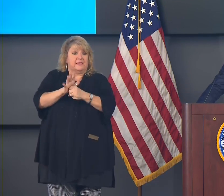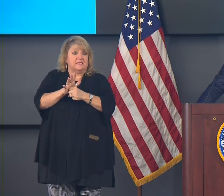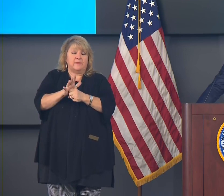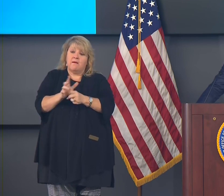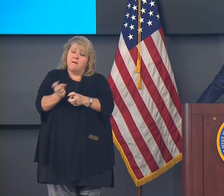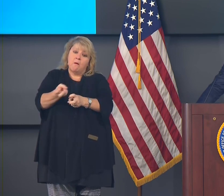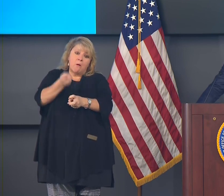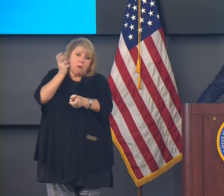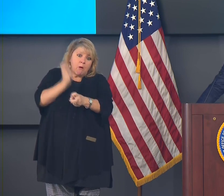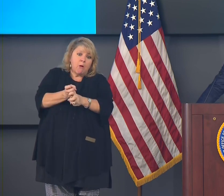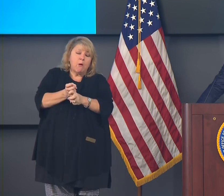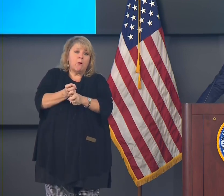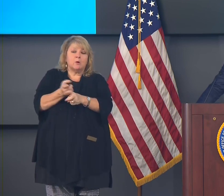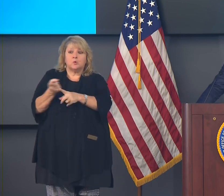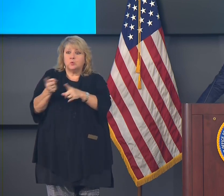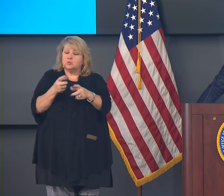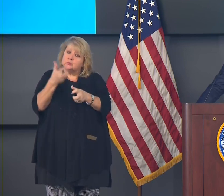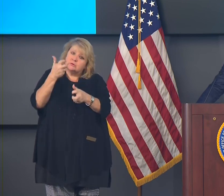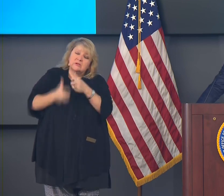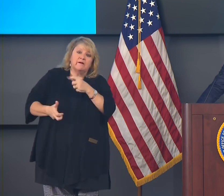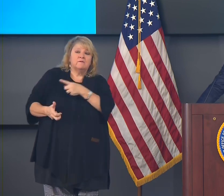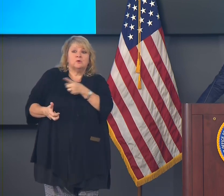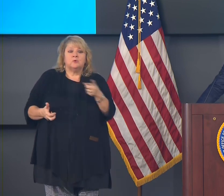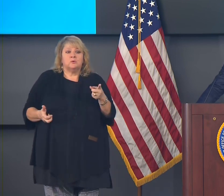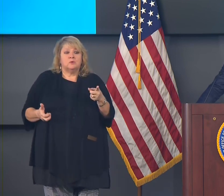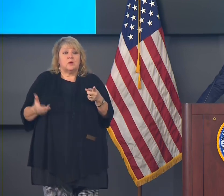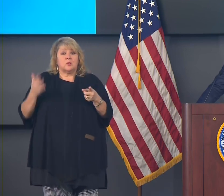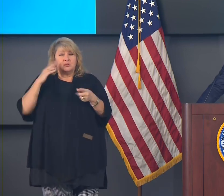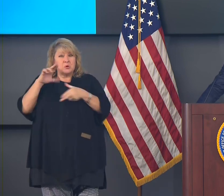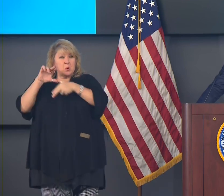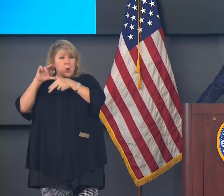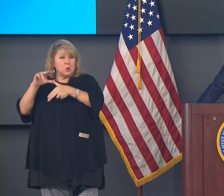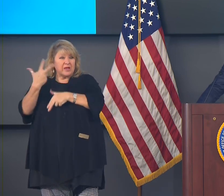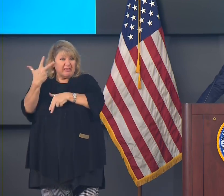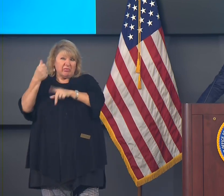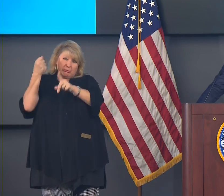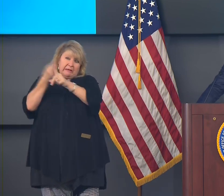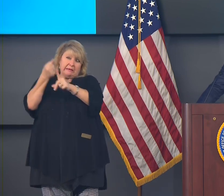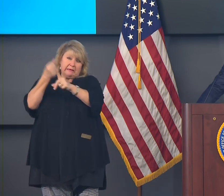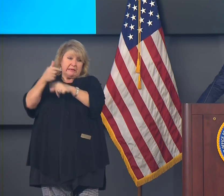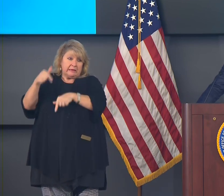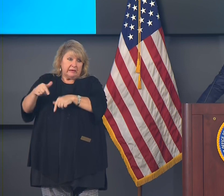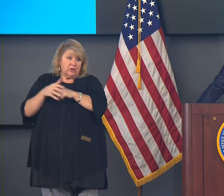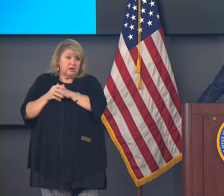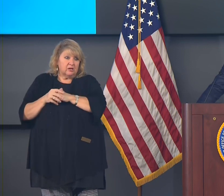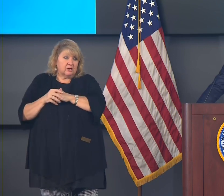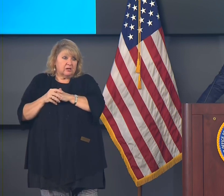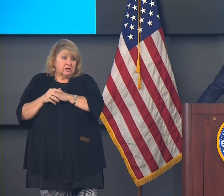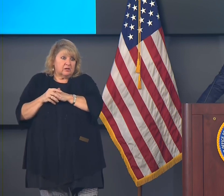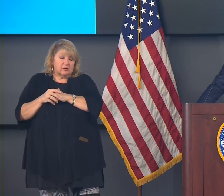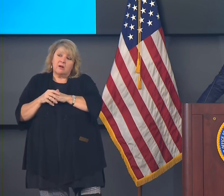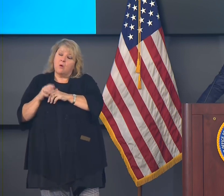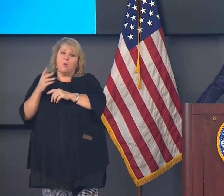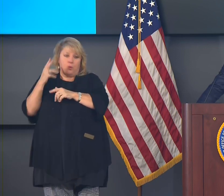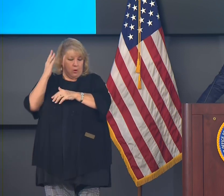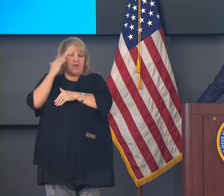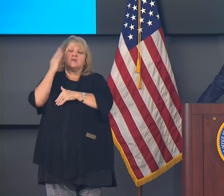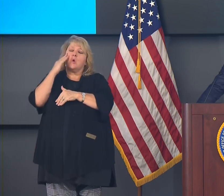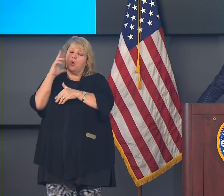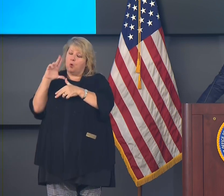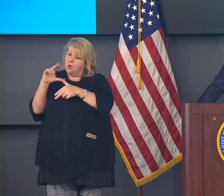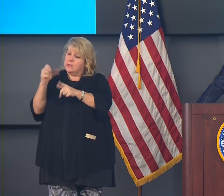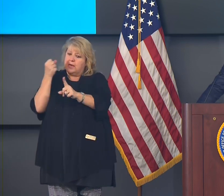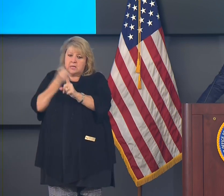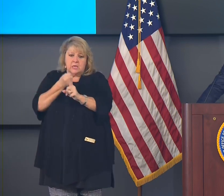people, even after three hurricanes that hit this year, we still have so much to be thankful for. God has